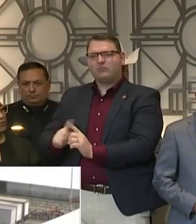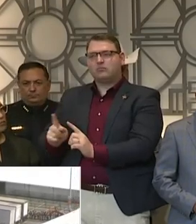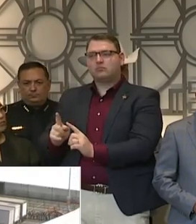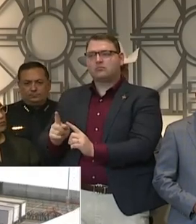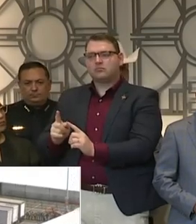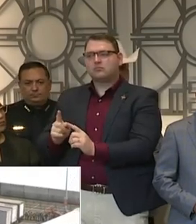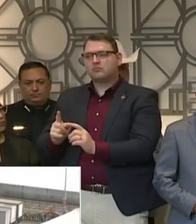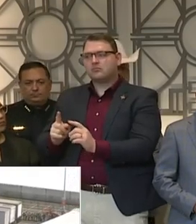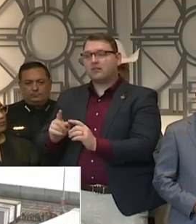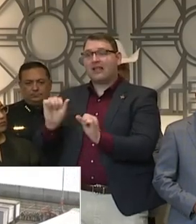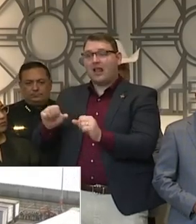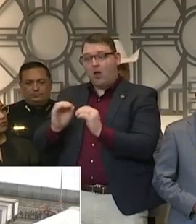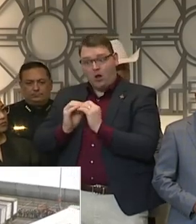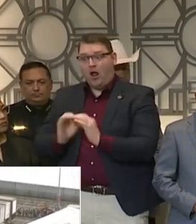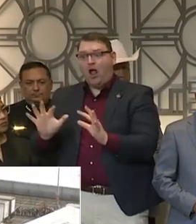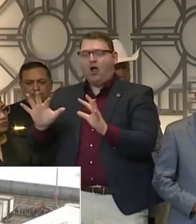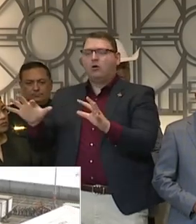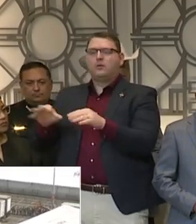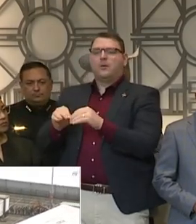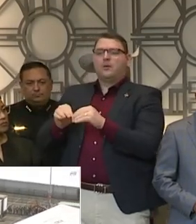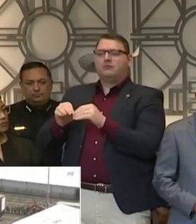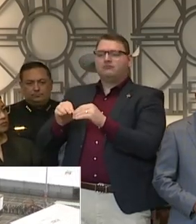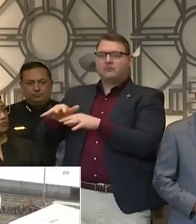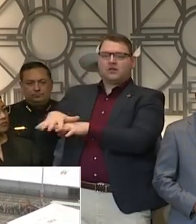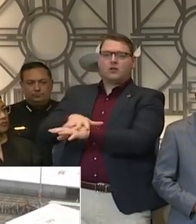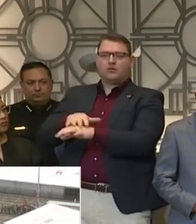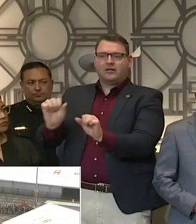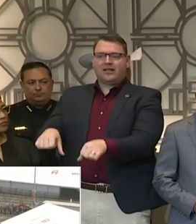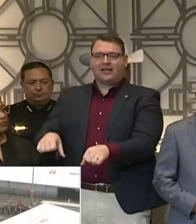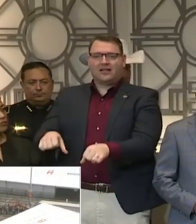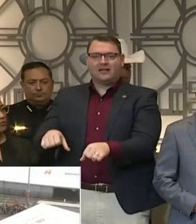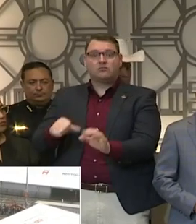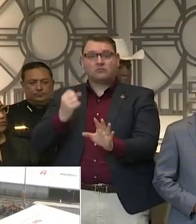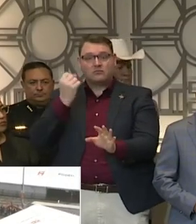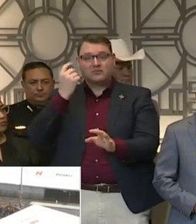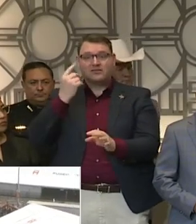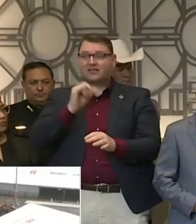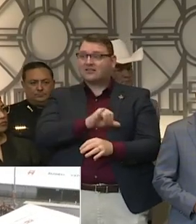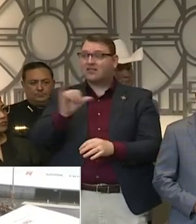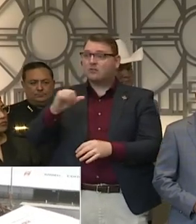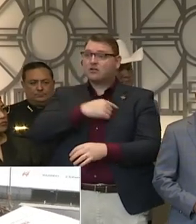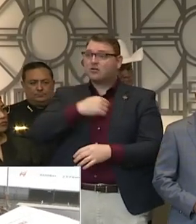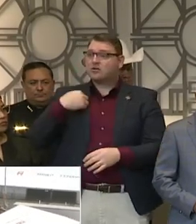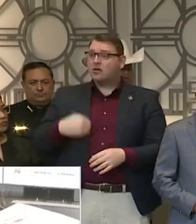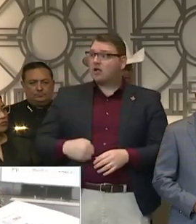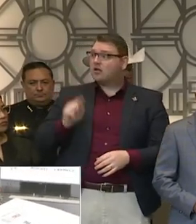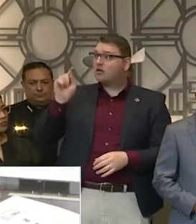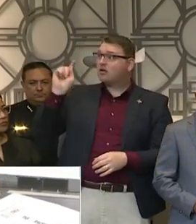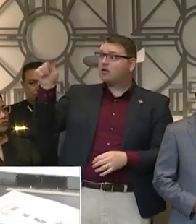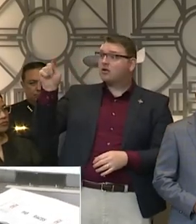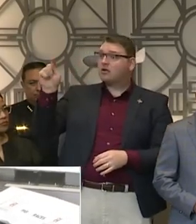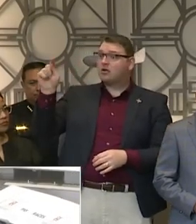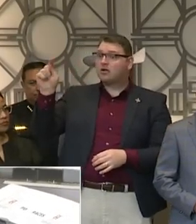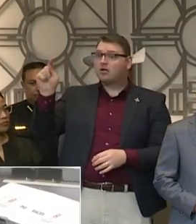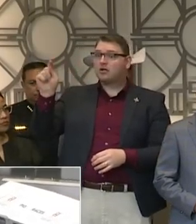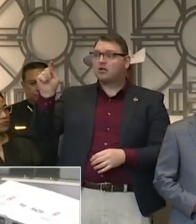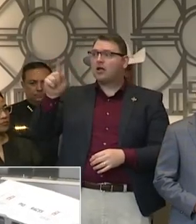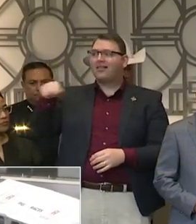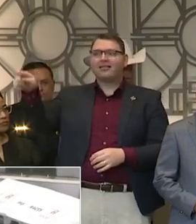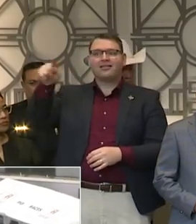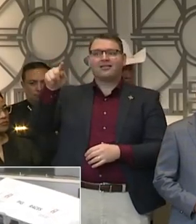They didn't know it was coming. They had no warning. They had no time to prepare. They had no ability to slow it down. And it completely overwhelmed the community